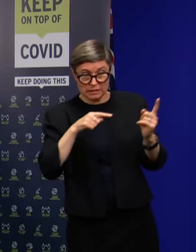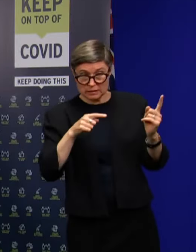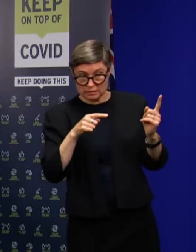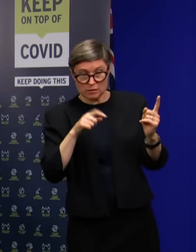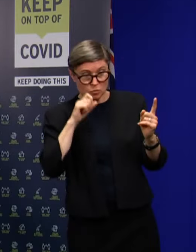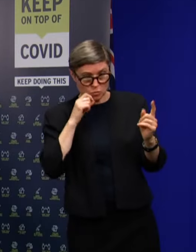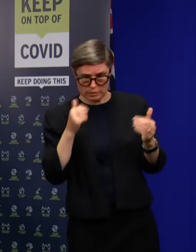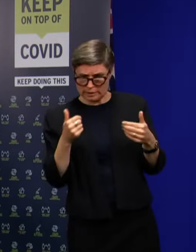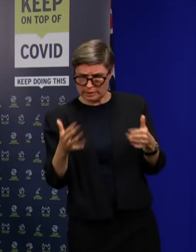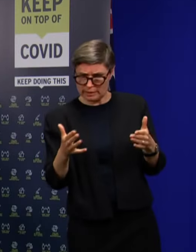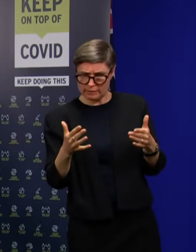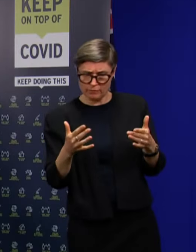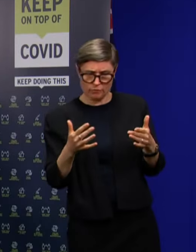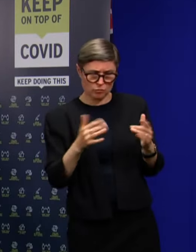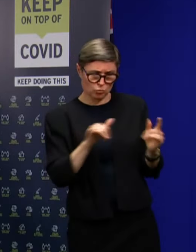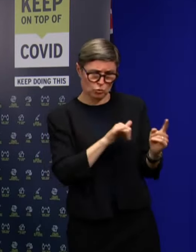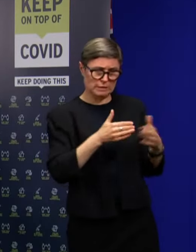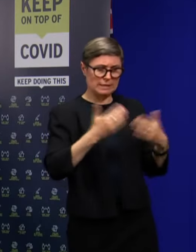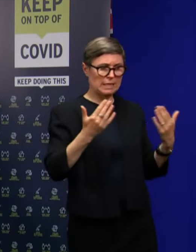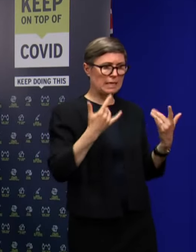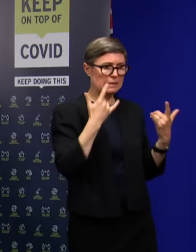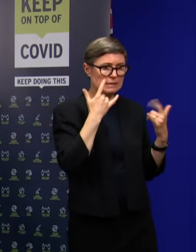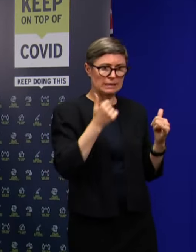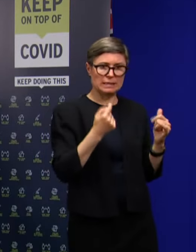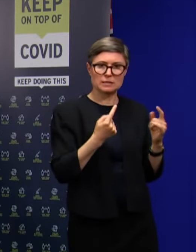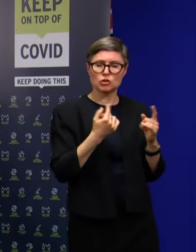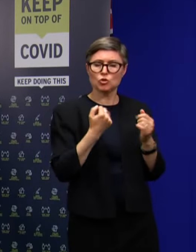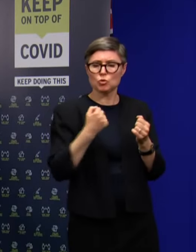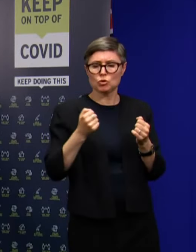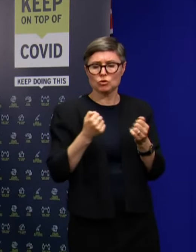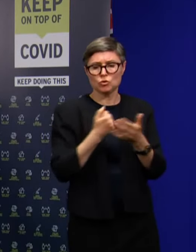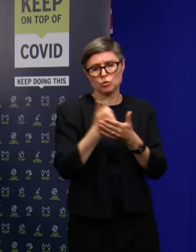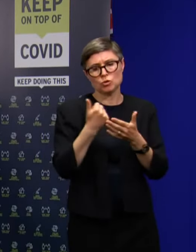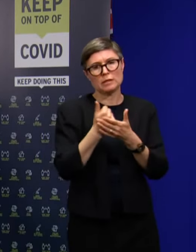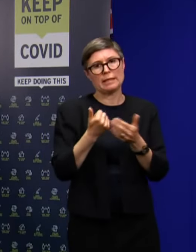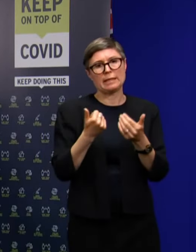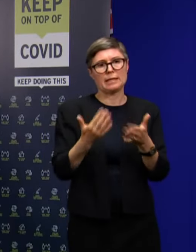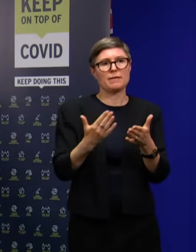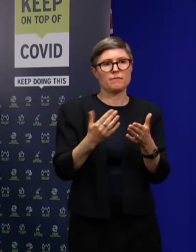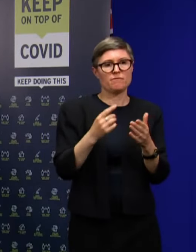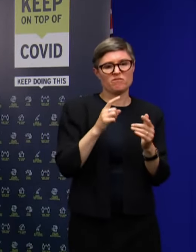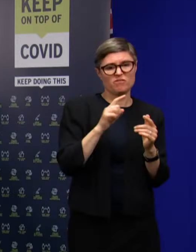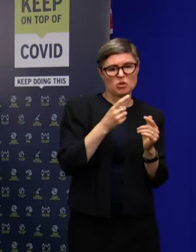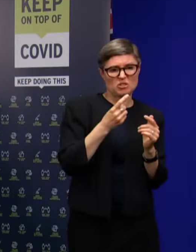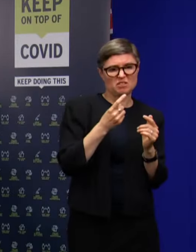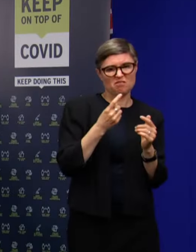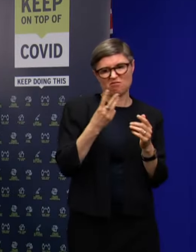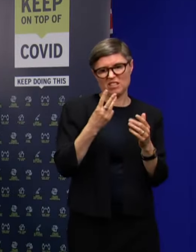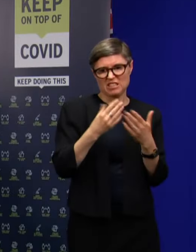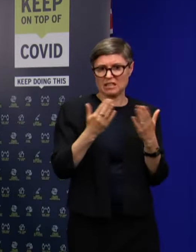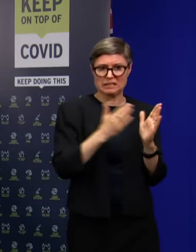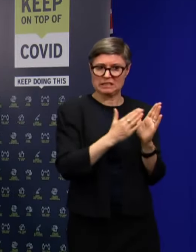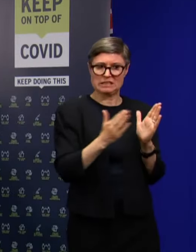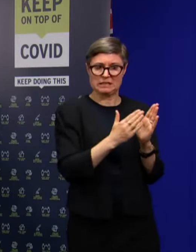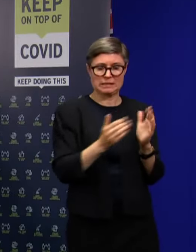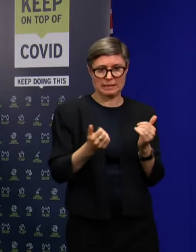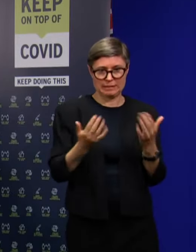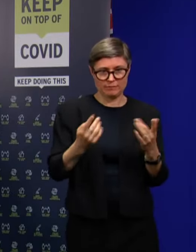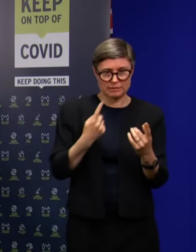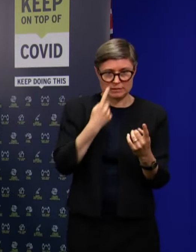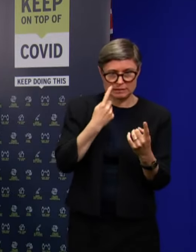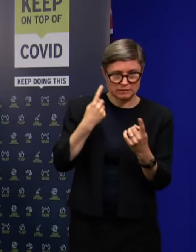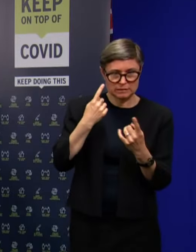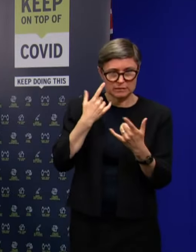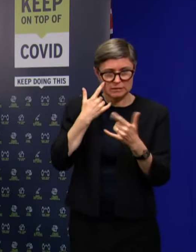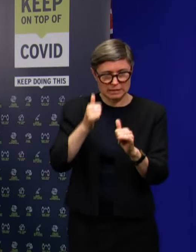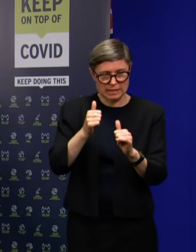they will set a testing usually in the zero to two days following that first interaction. And then I think it is